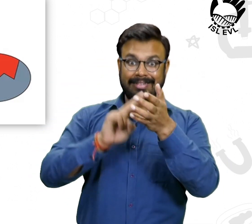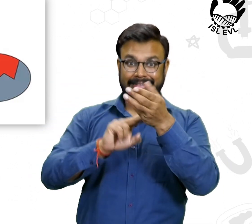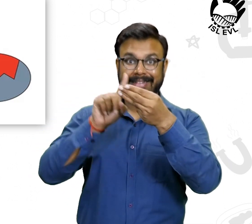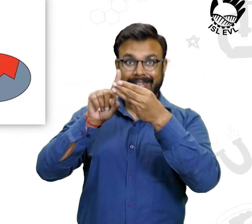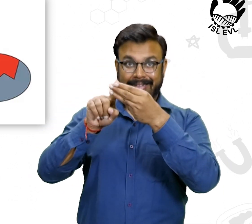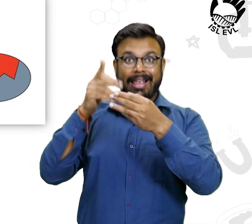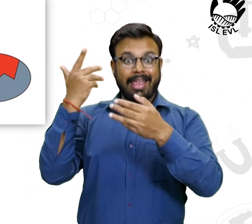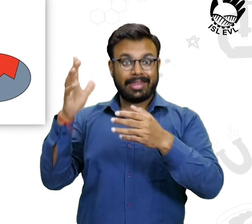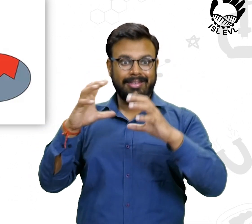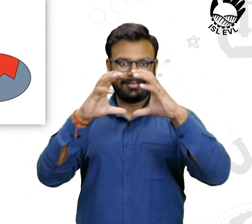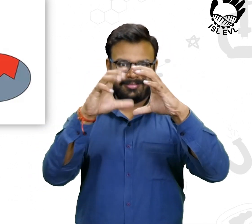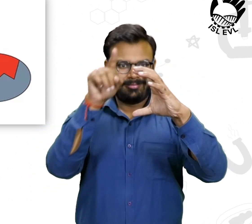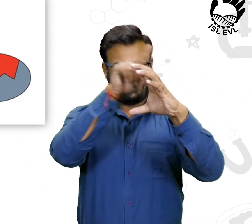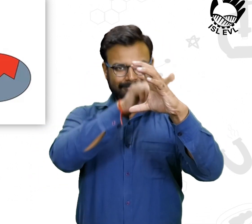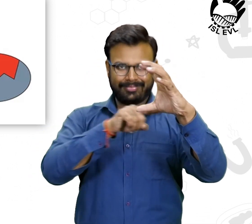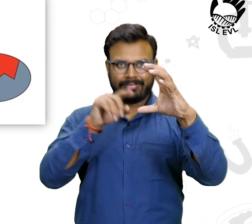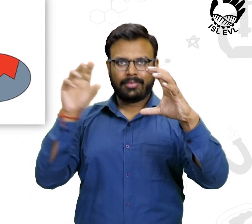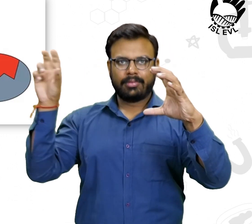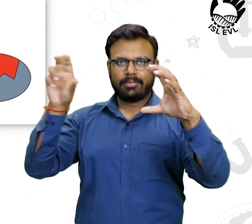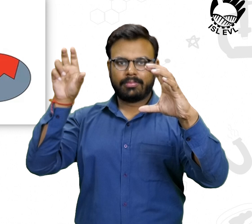into the DTD pocket too.